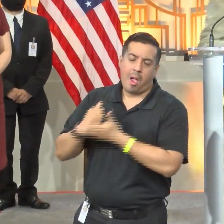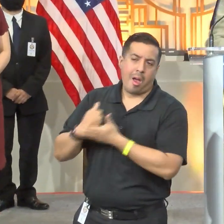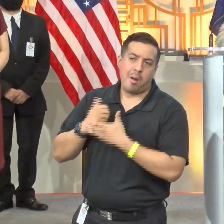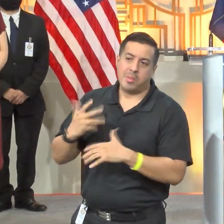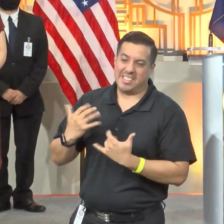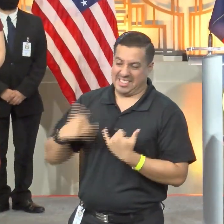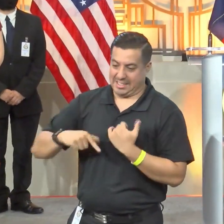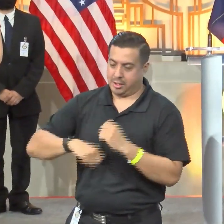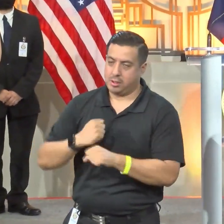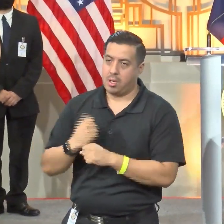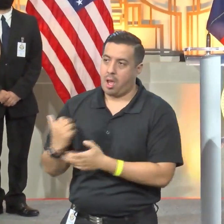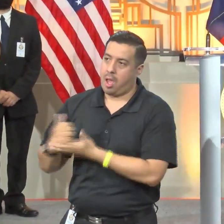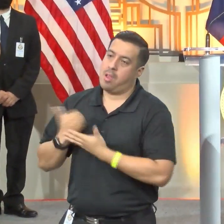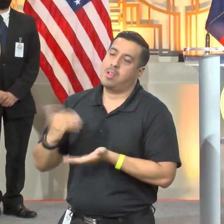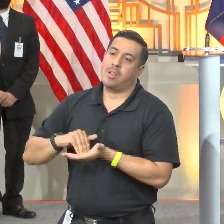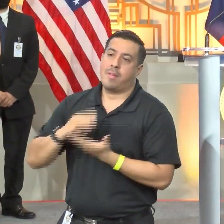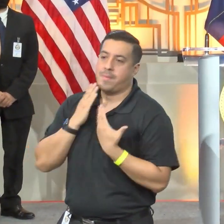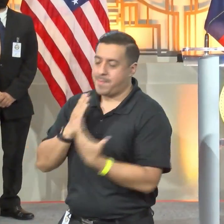Carolyn.